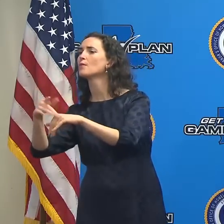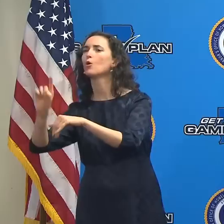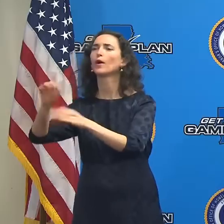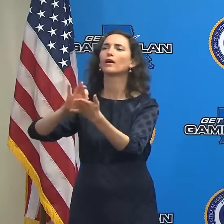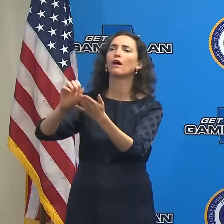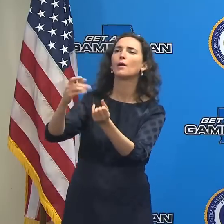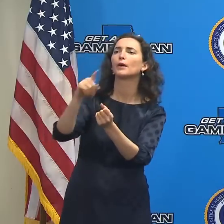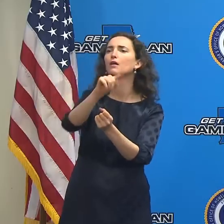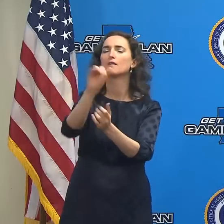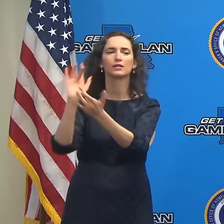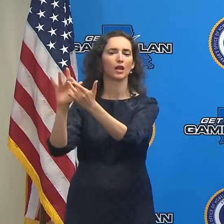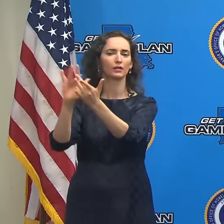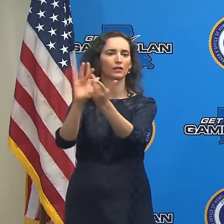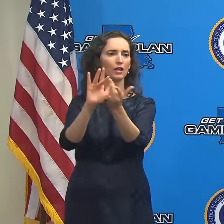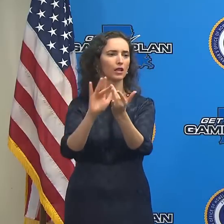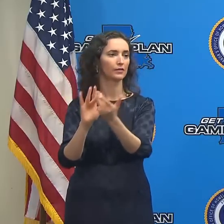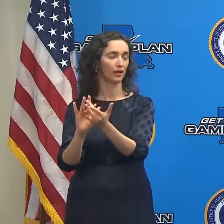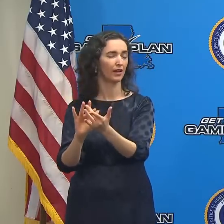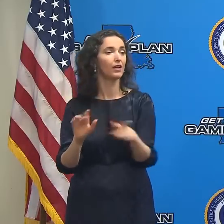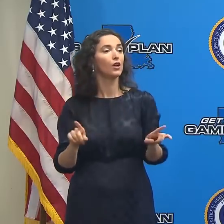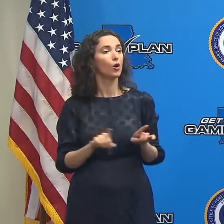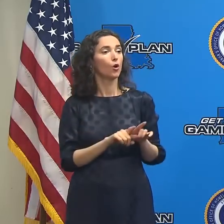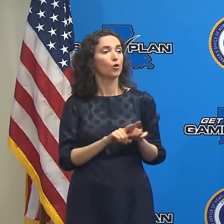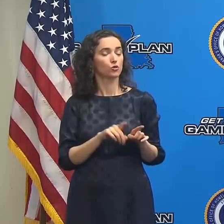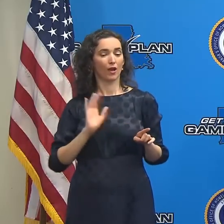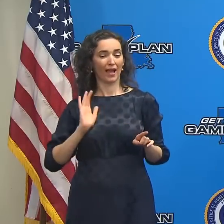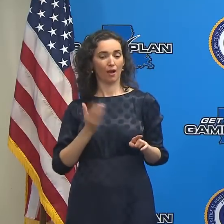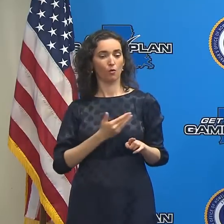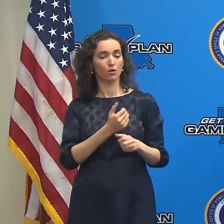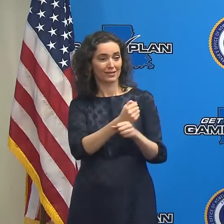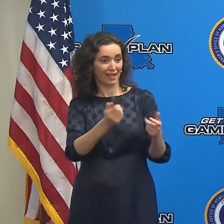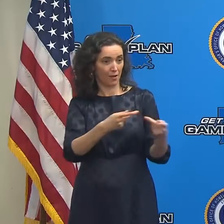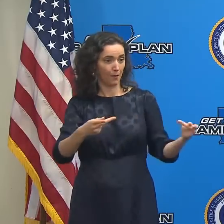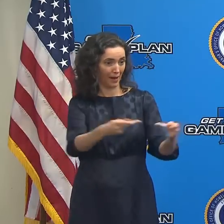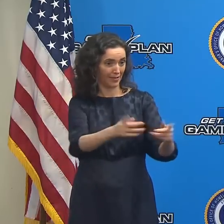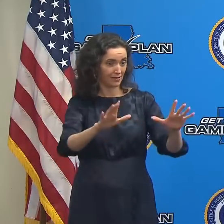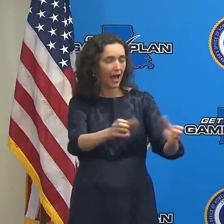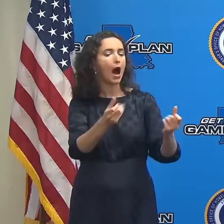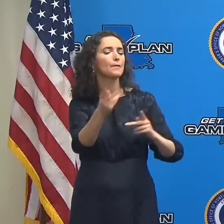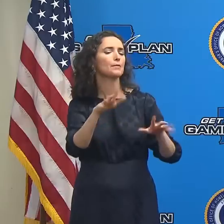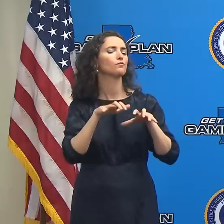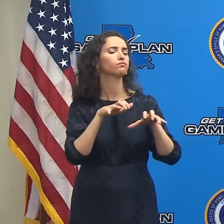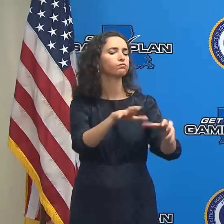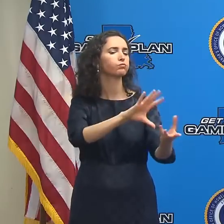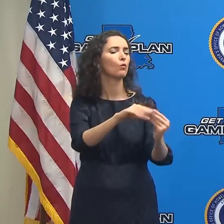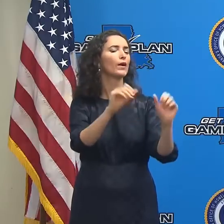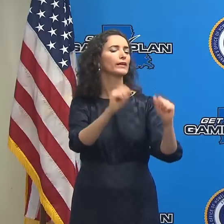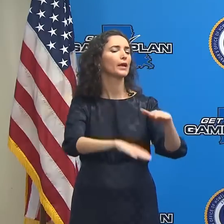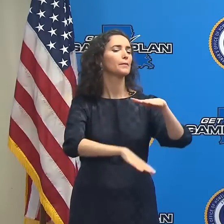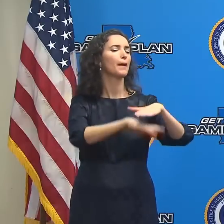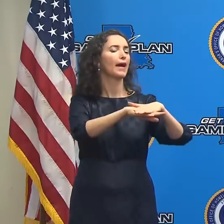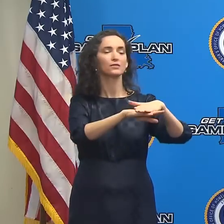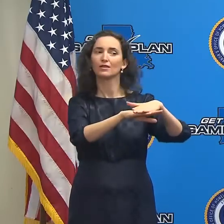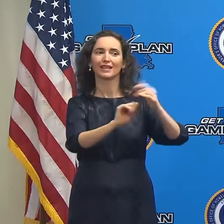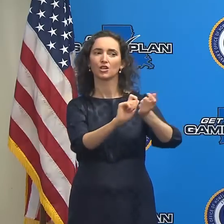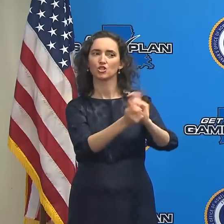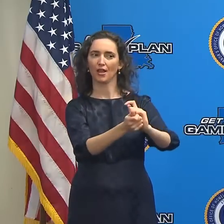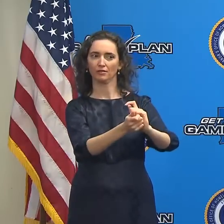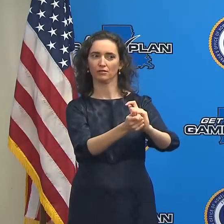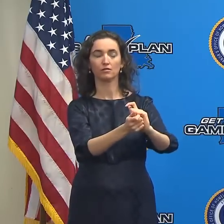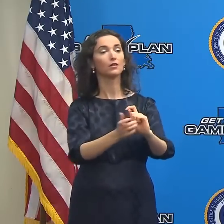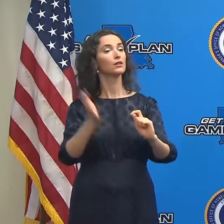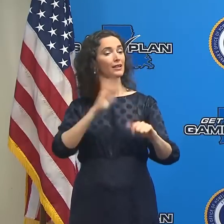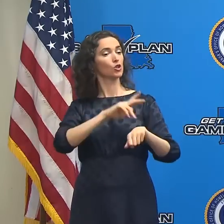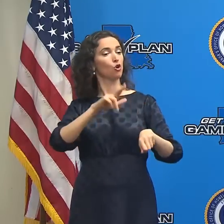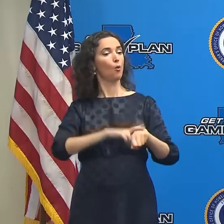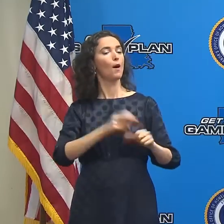And we are modifying our shelter capacity to reflect the realities of COVID. And so our shelter capacities are not what they